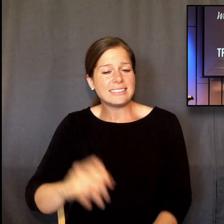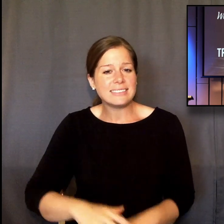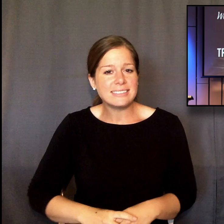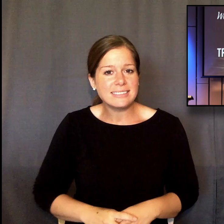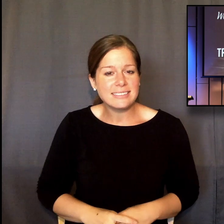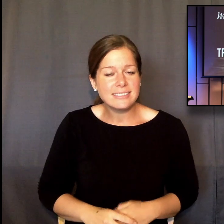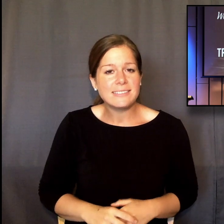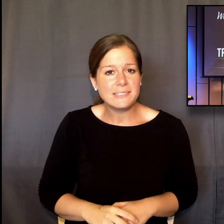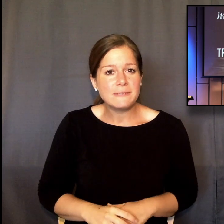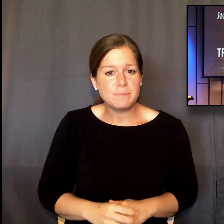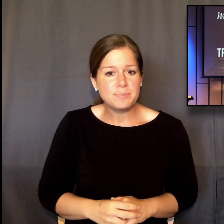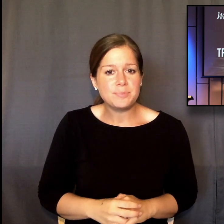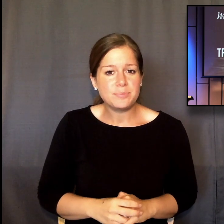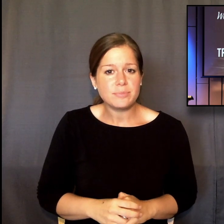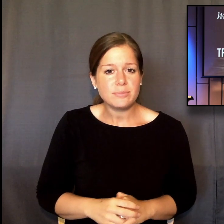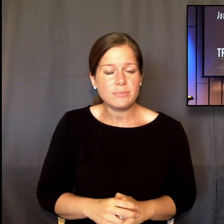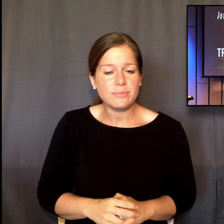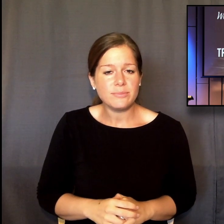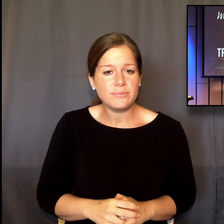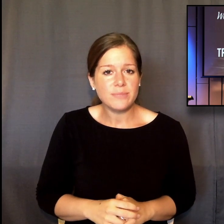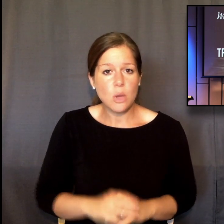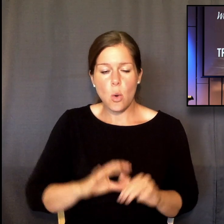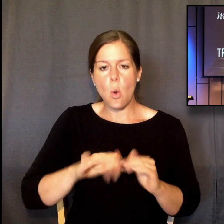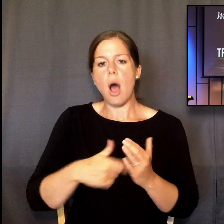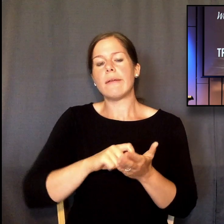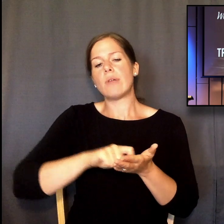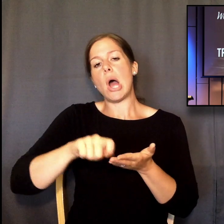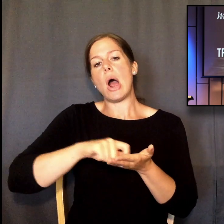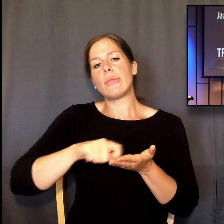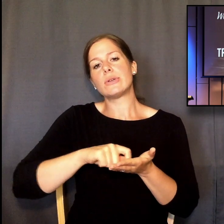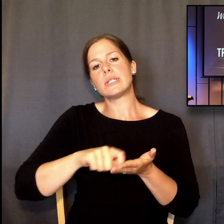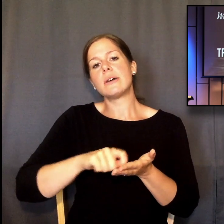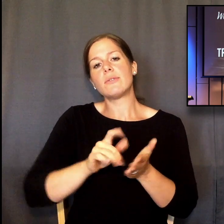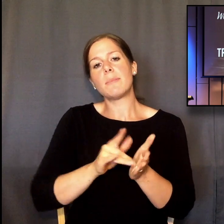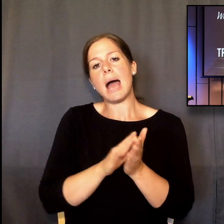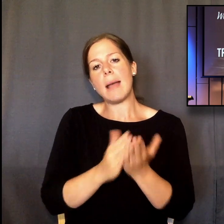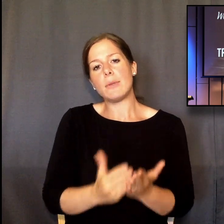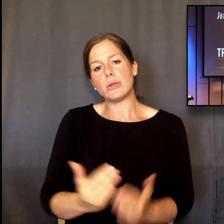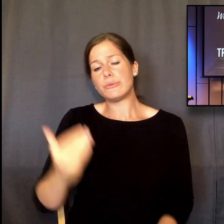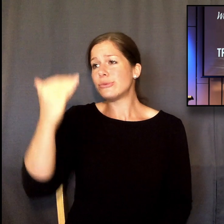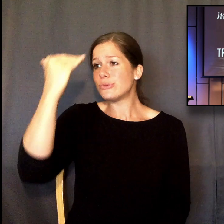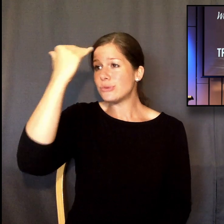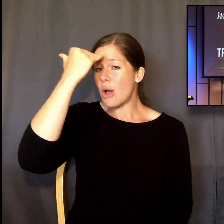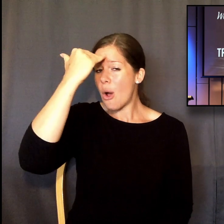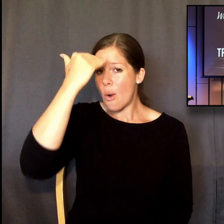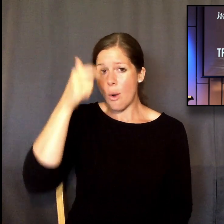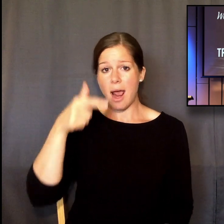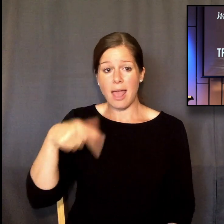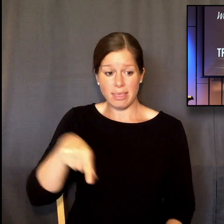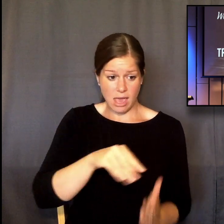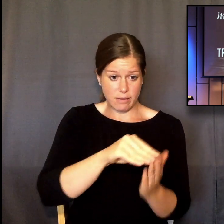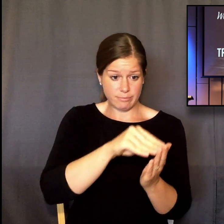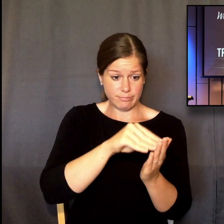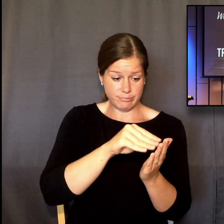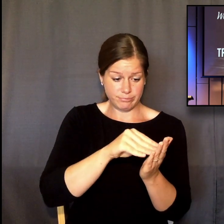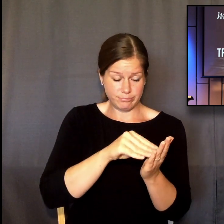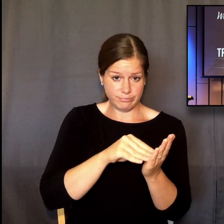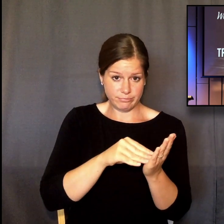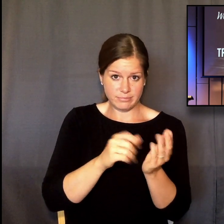anything could happen apart from God working. They are regularly showing that he is the all-powerful determiner of everything